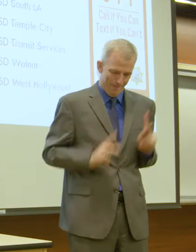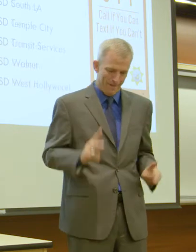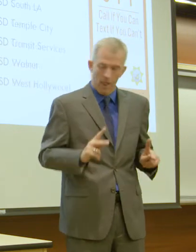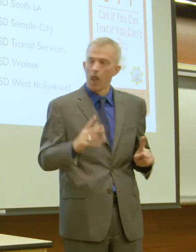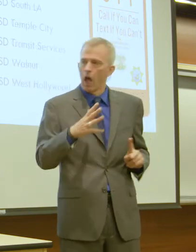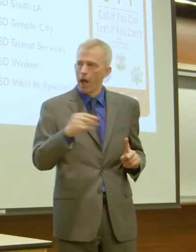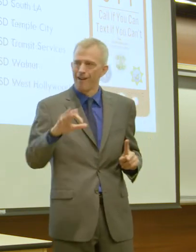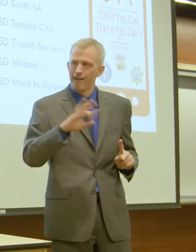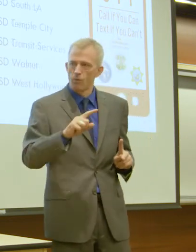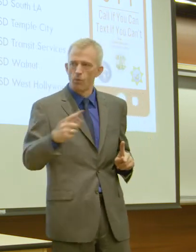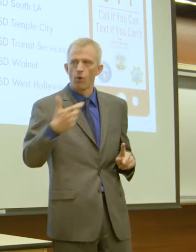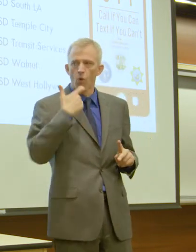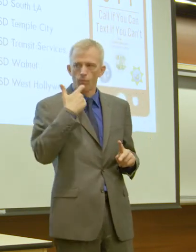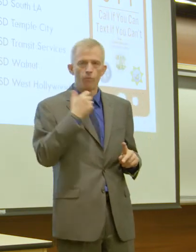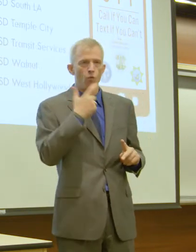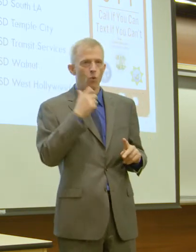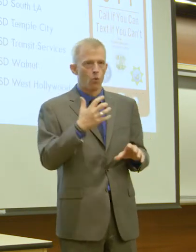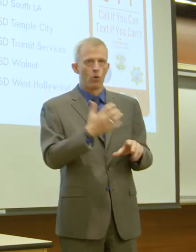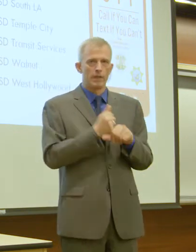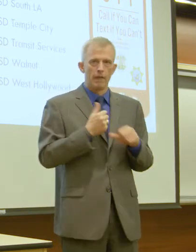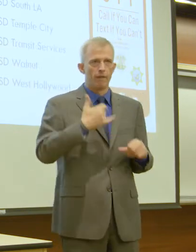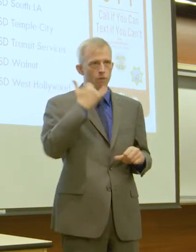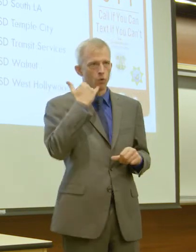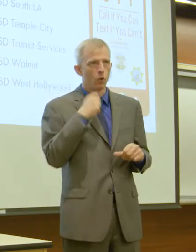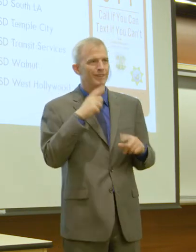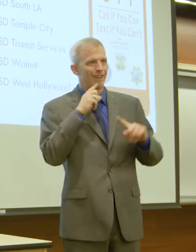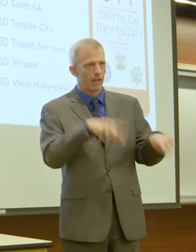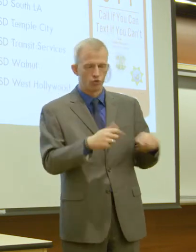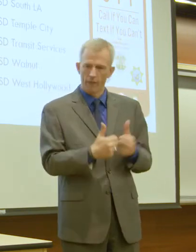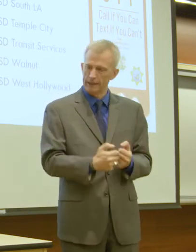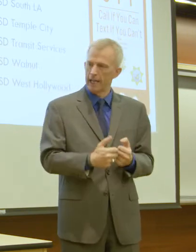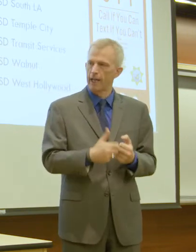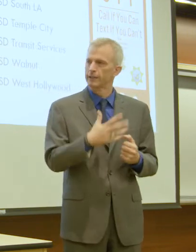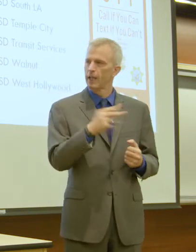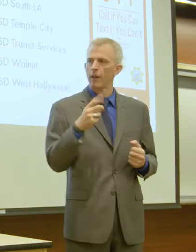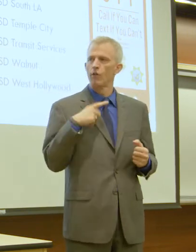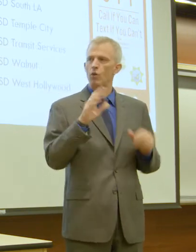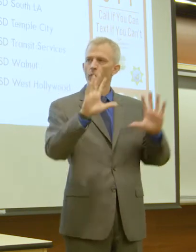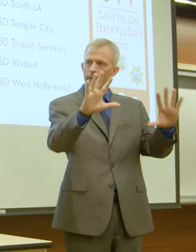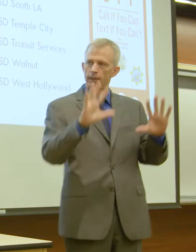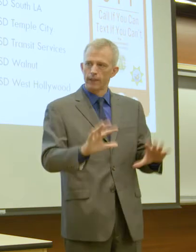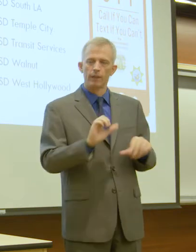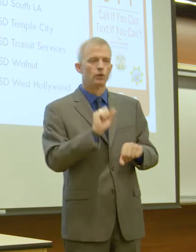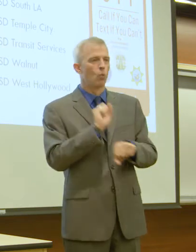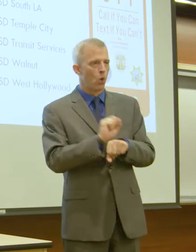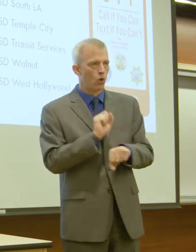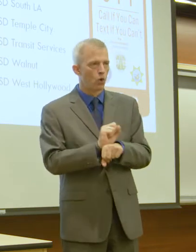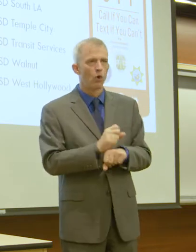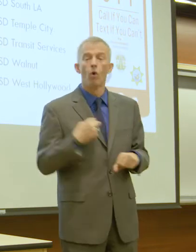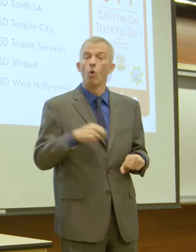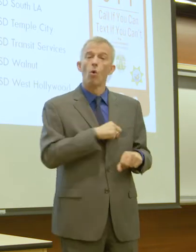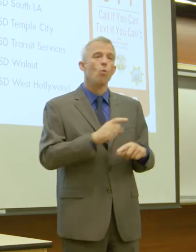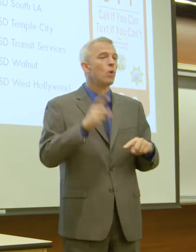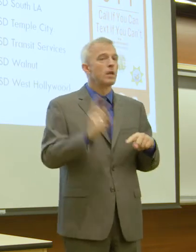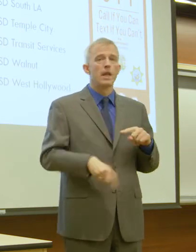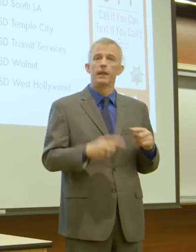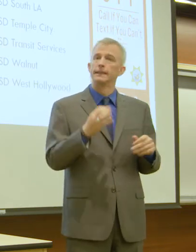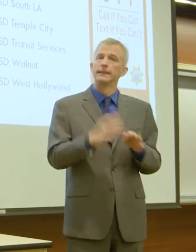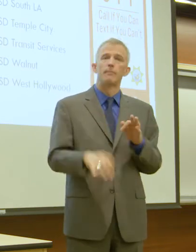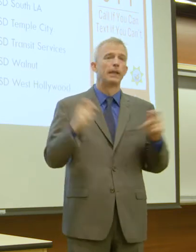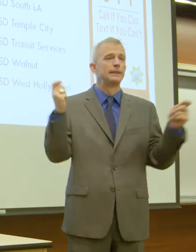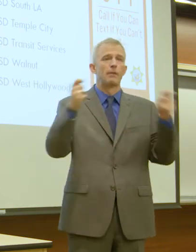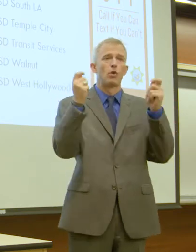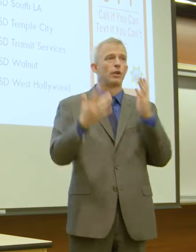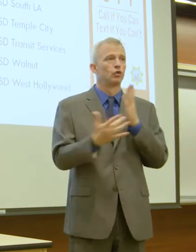taking those phone calls and answering those texts, and they're doing fantastic work. And we can't just celebrate the technology